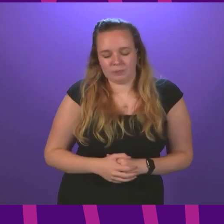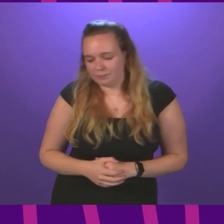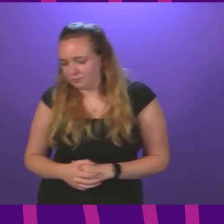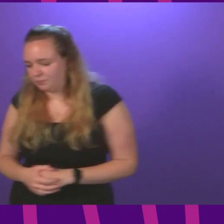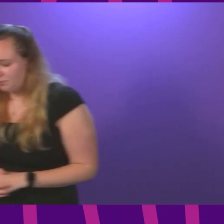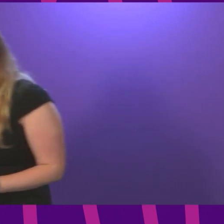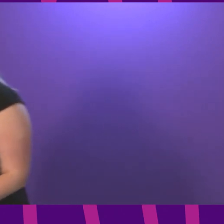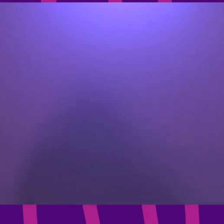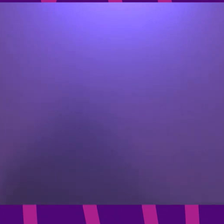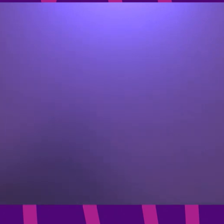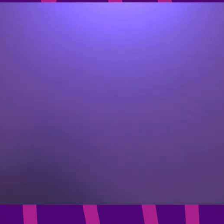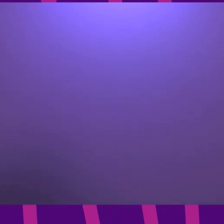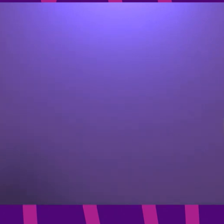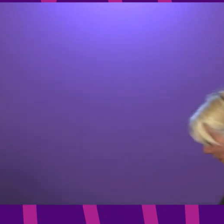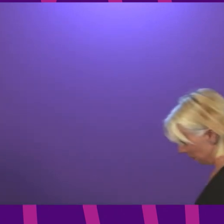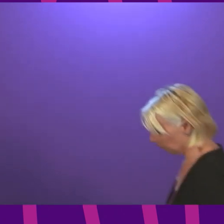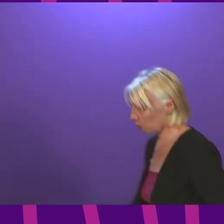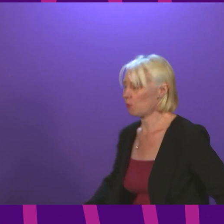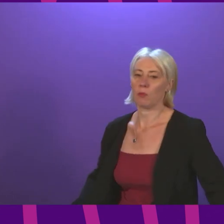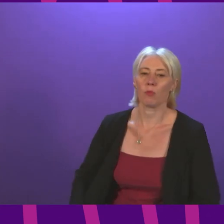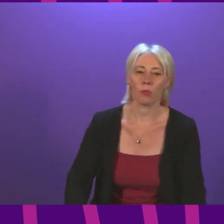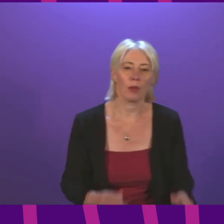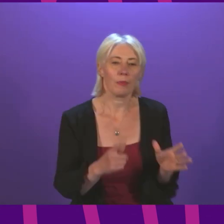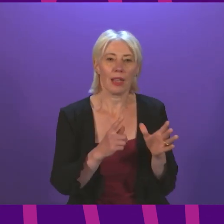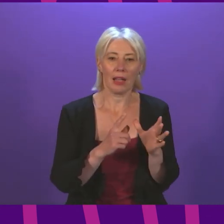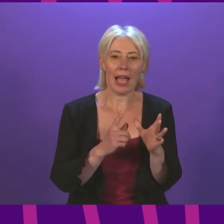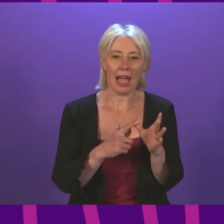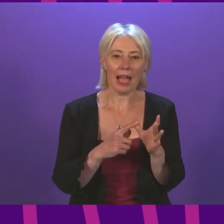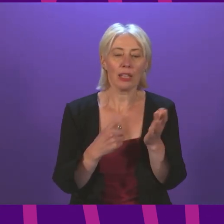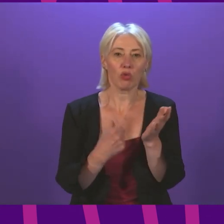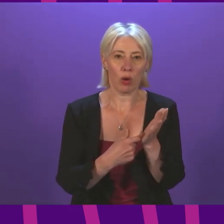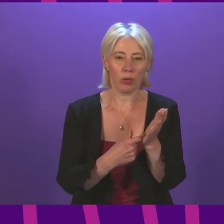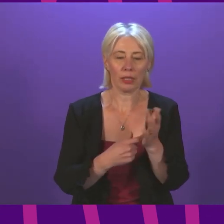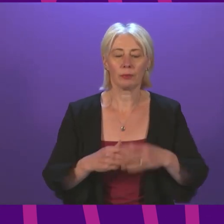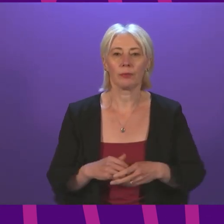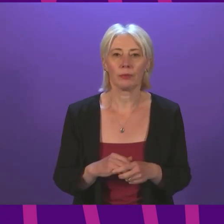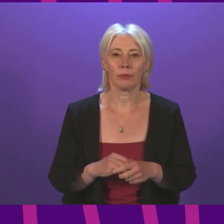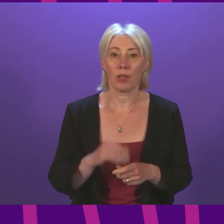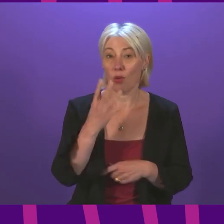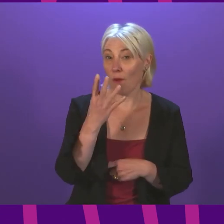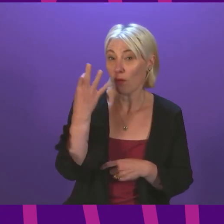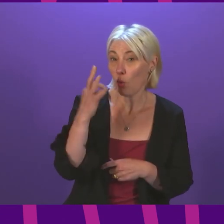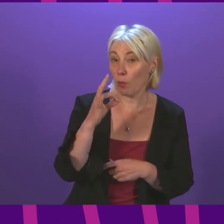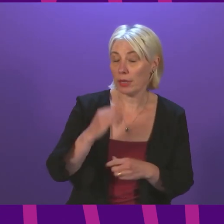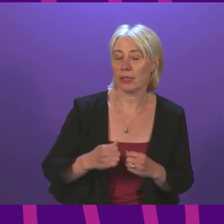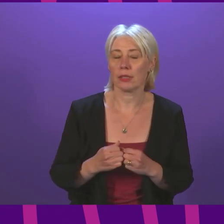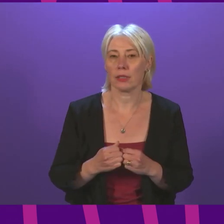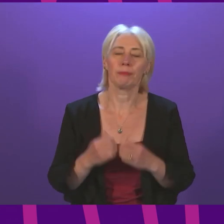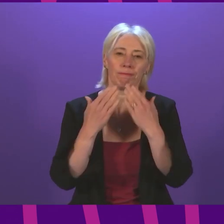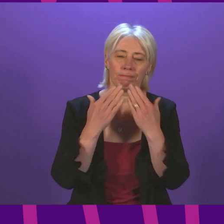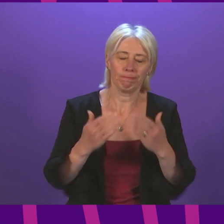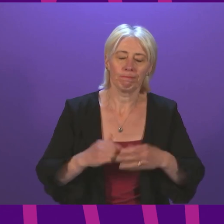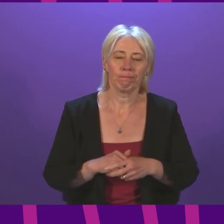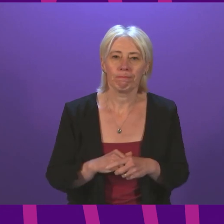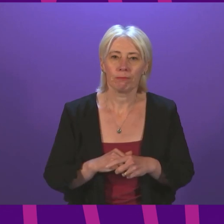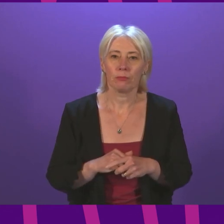Thank you, Ms McNair. I now call on Alex Rowley, will be followed by Eleanor Whittam. Mr Rowley, four minutes, please. Mr Rowley, four please. I